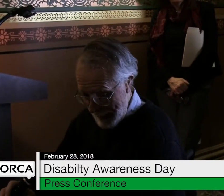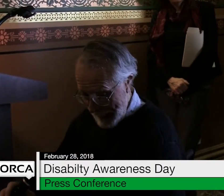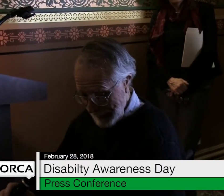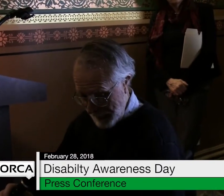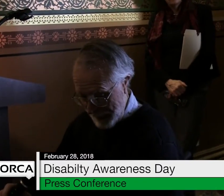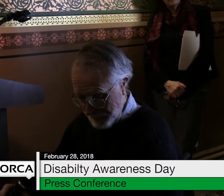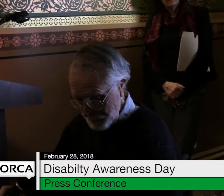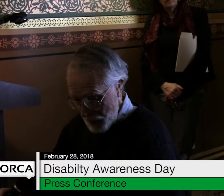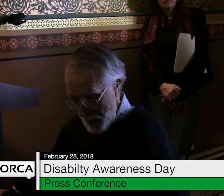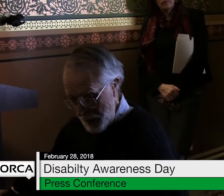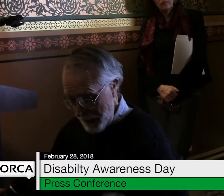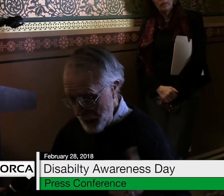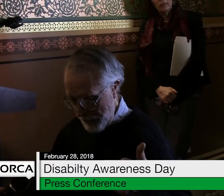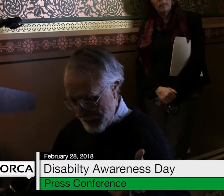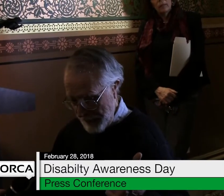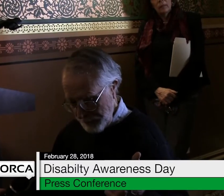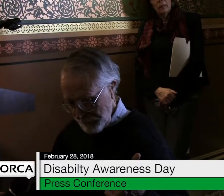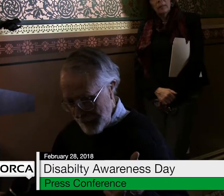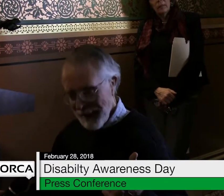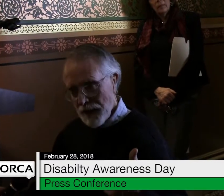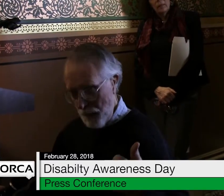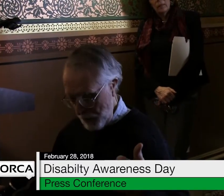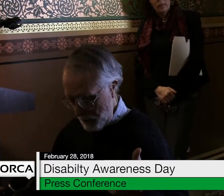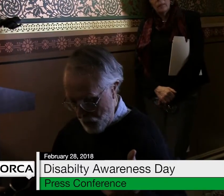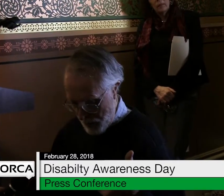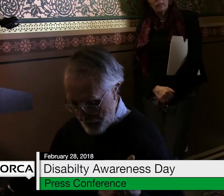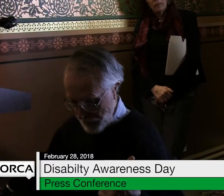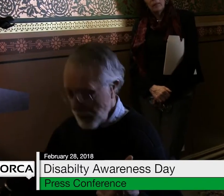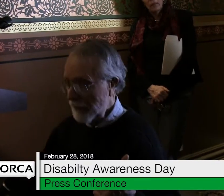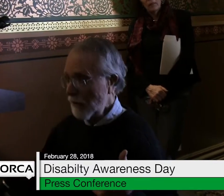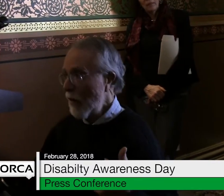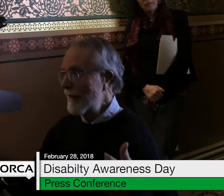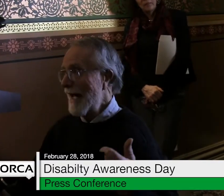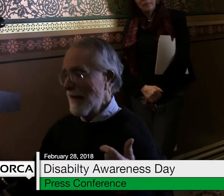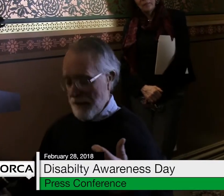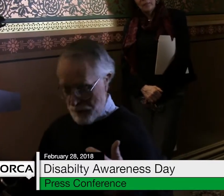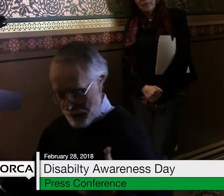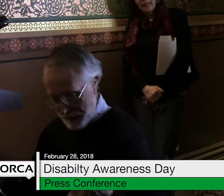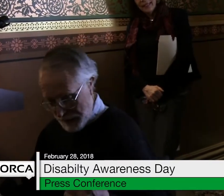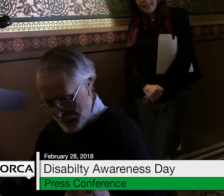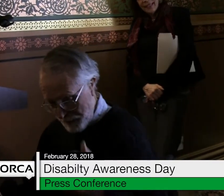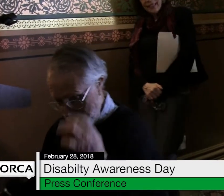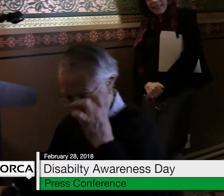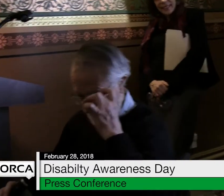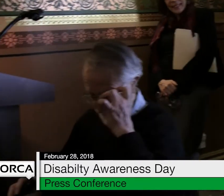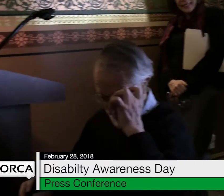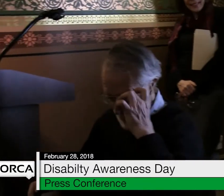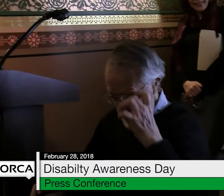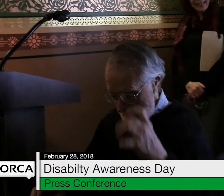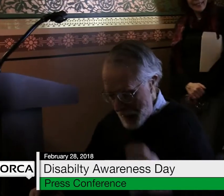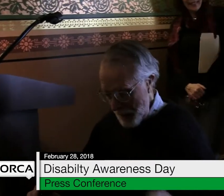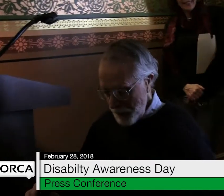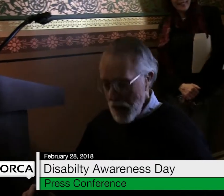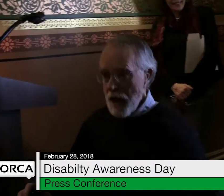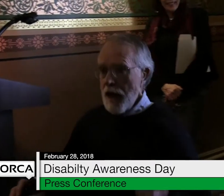that I want to highlight, another thing, I've got a couple of more. They're going to throw me out of here by the time I'm done.